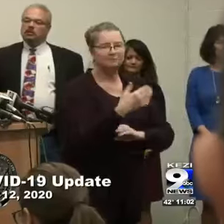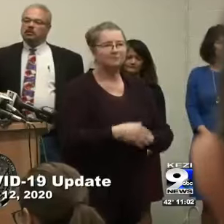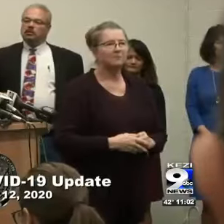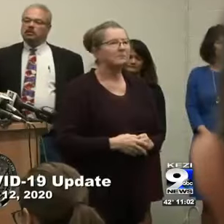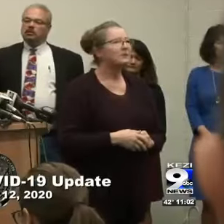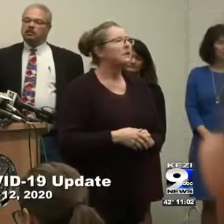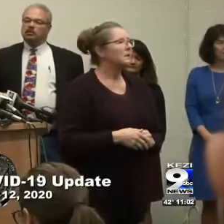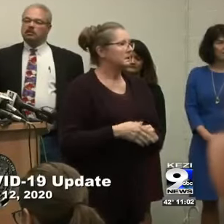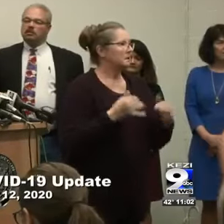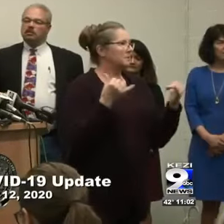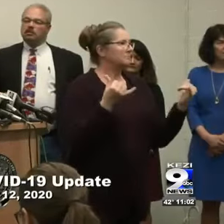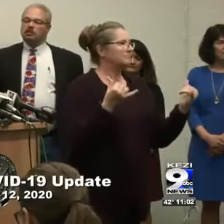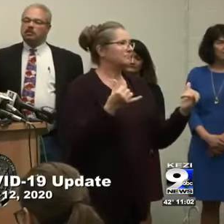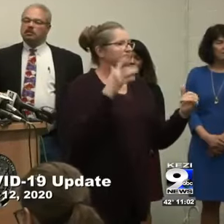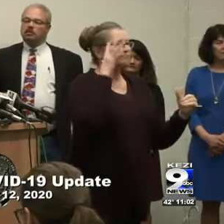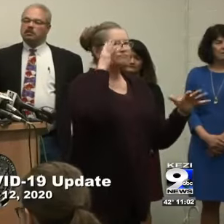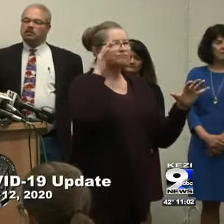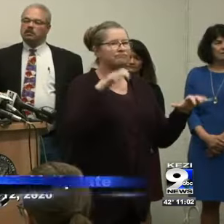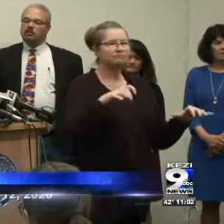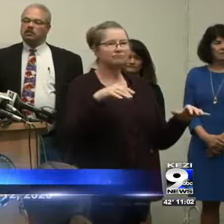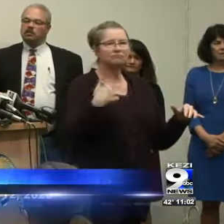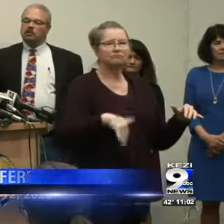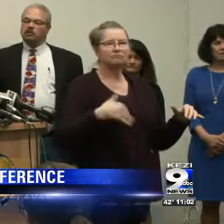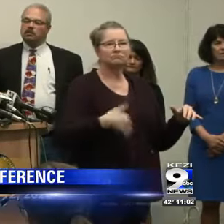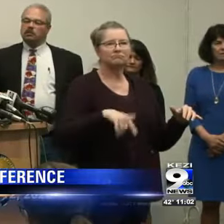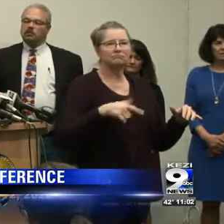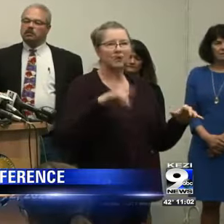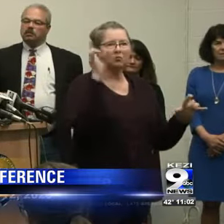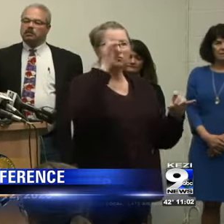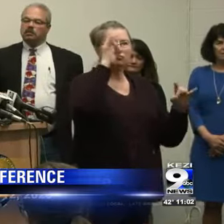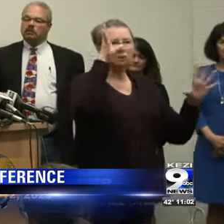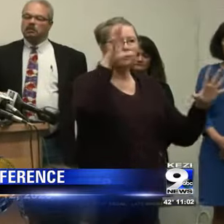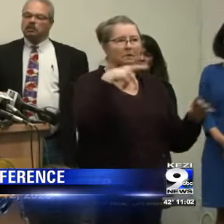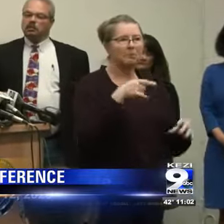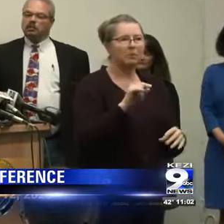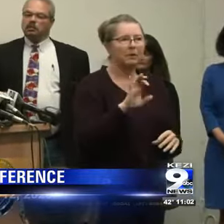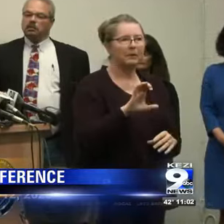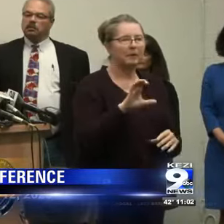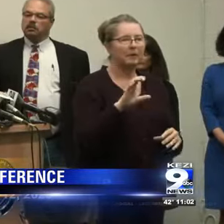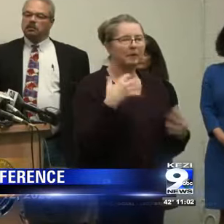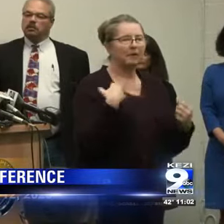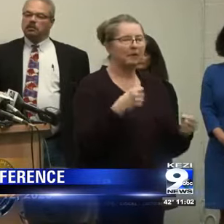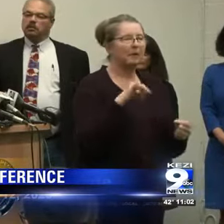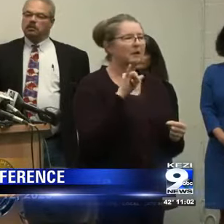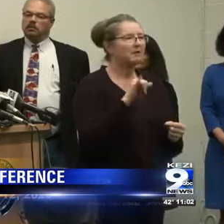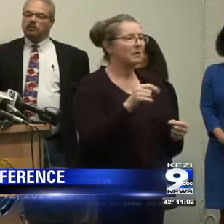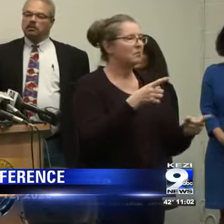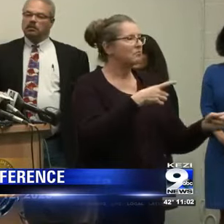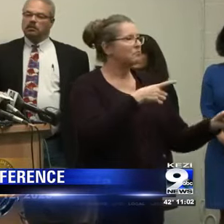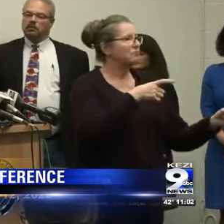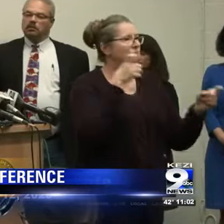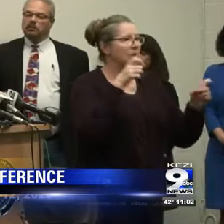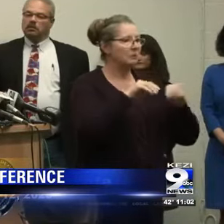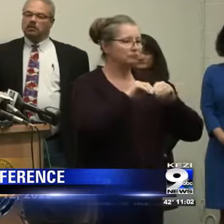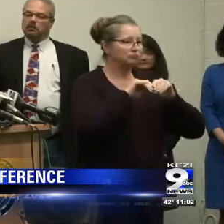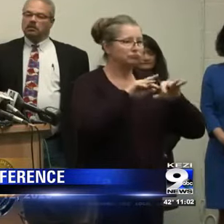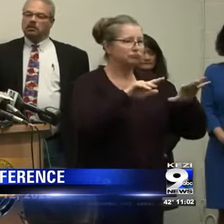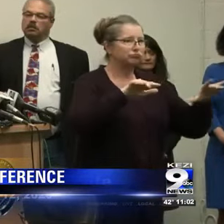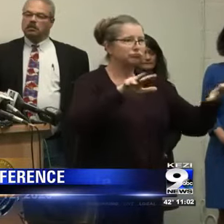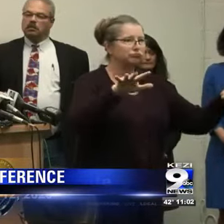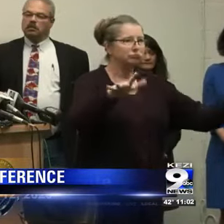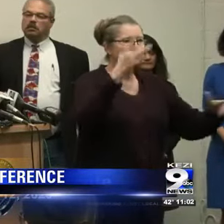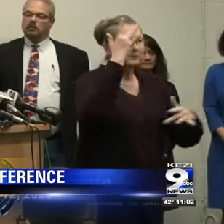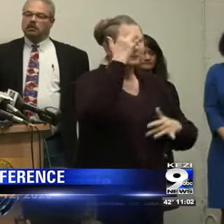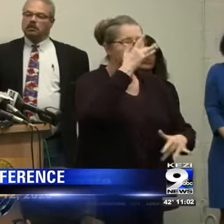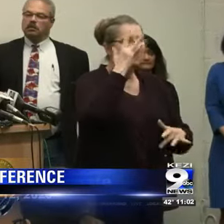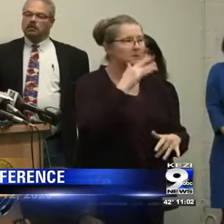We find ourselves in an unprecedented public health crisis, a rapidly evolving global pandemic. Most of us